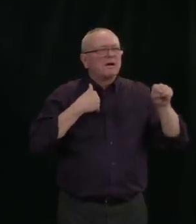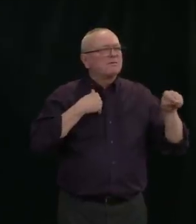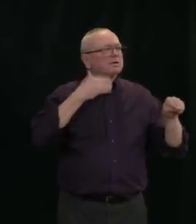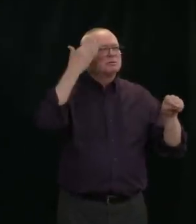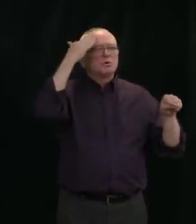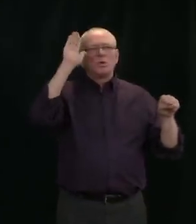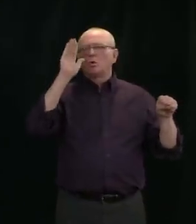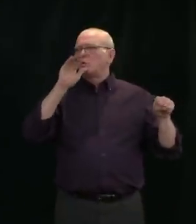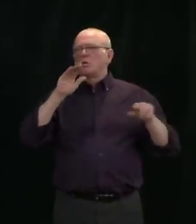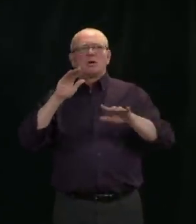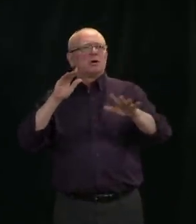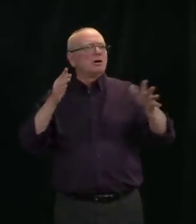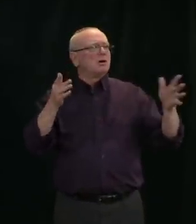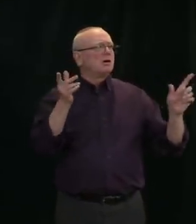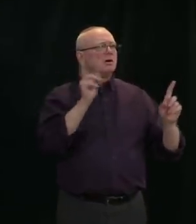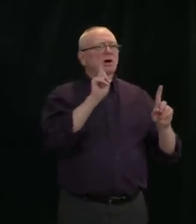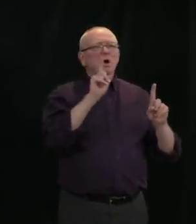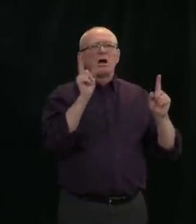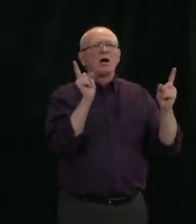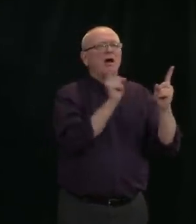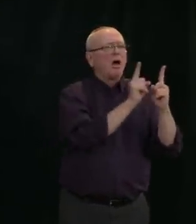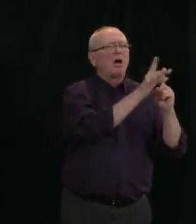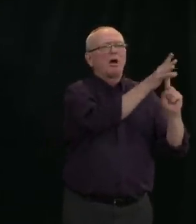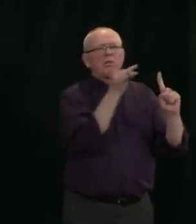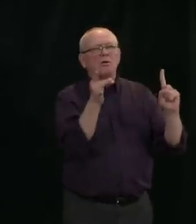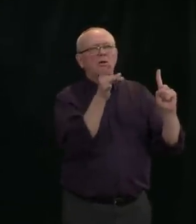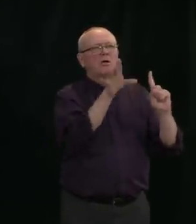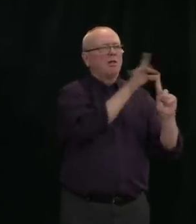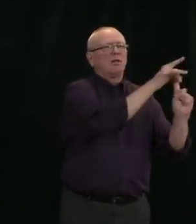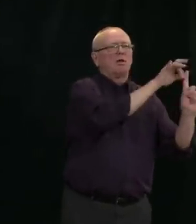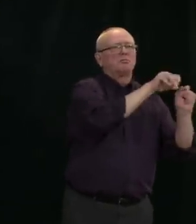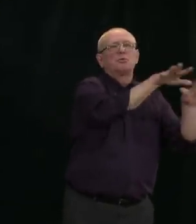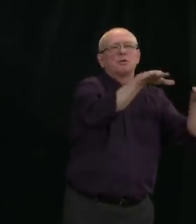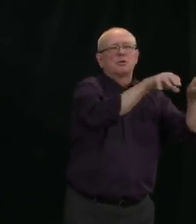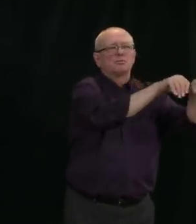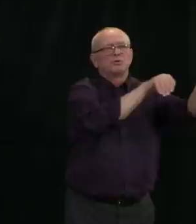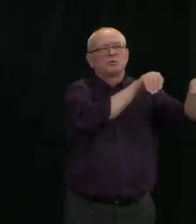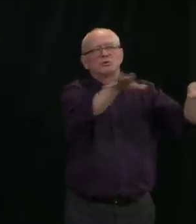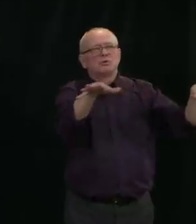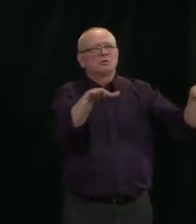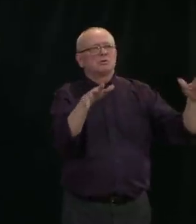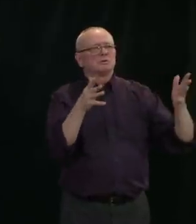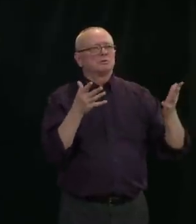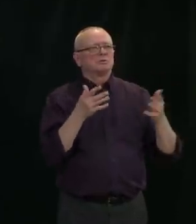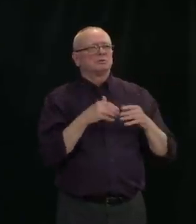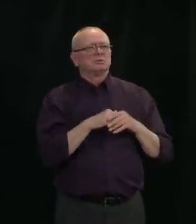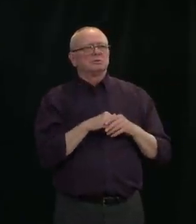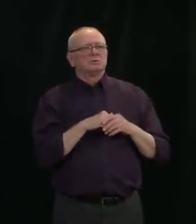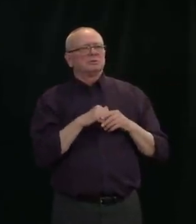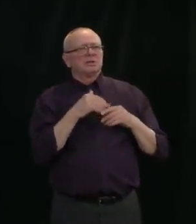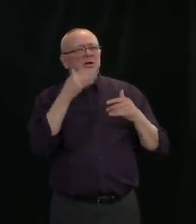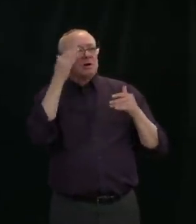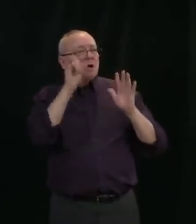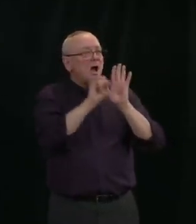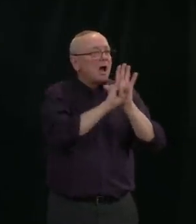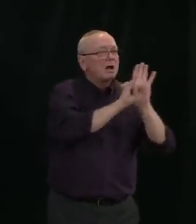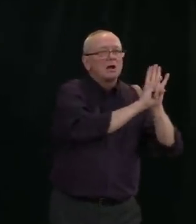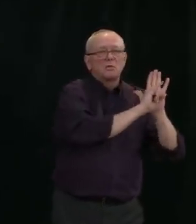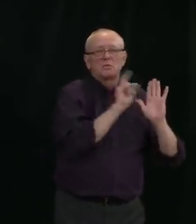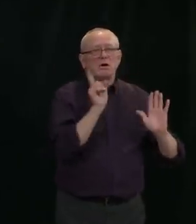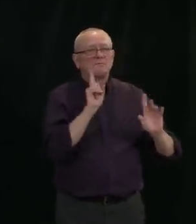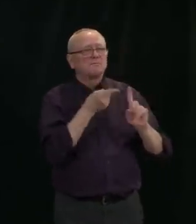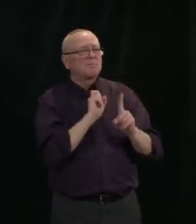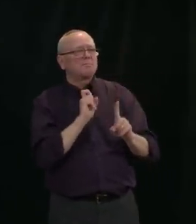with respect to our analysis of that, again, one of the things that we're looking at is the total